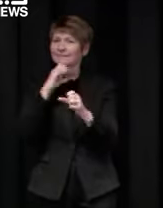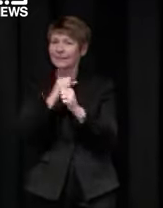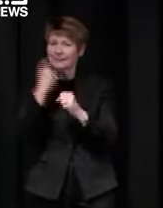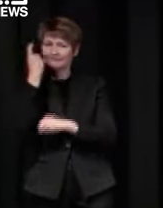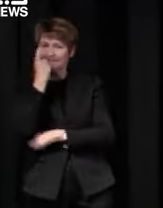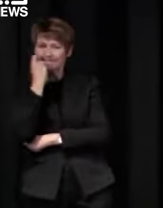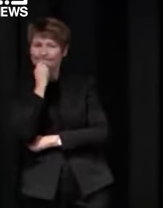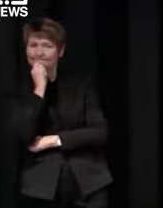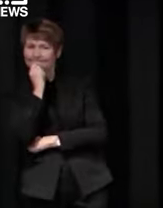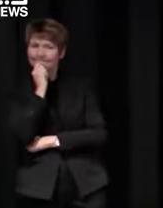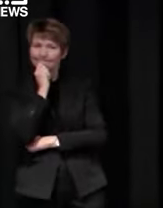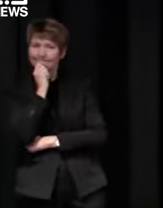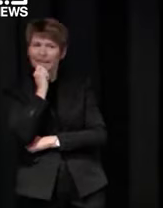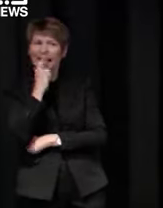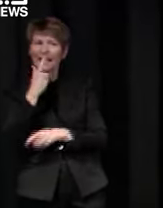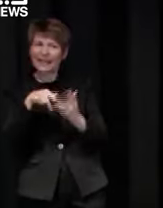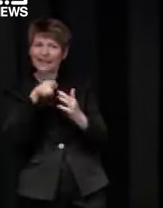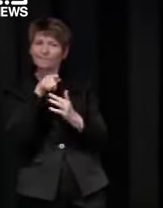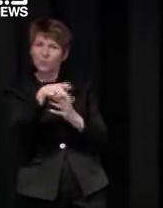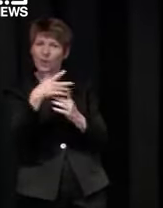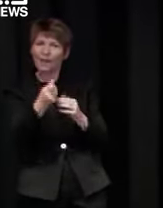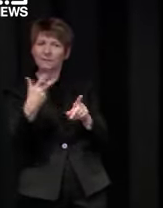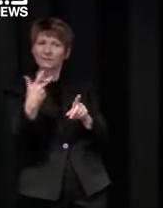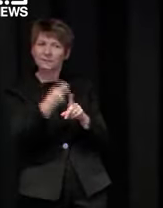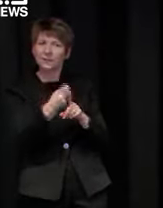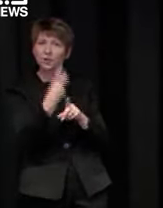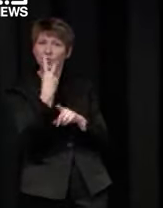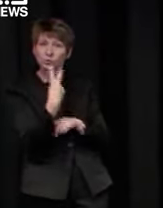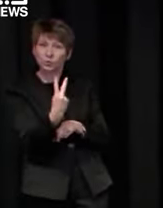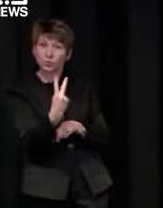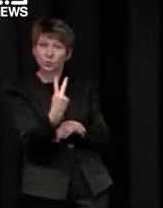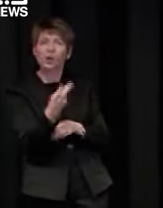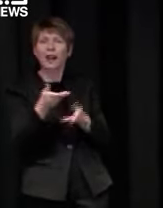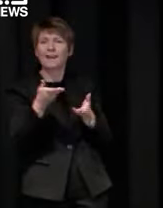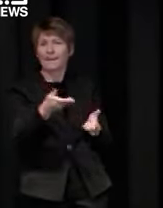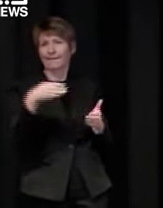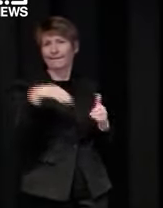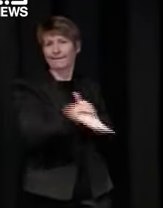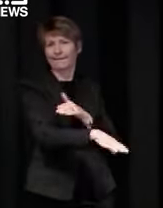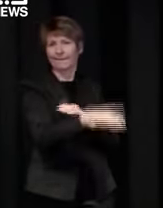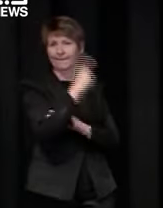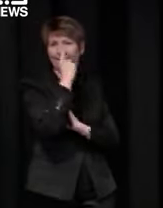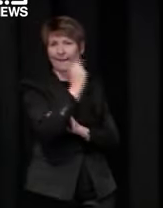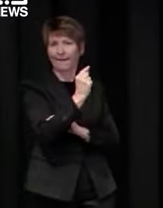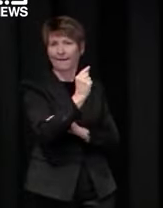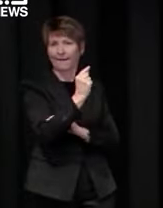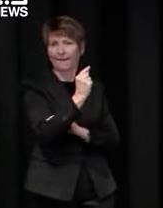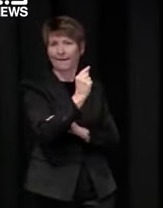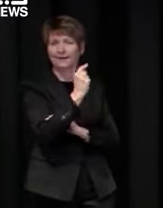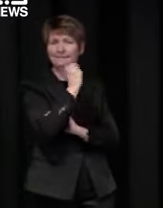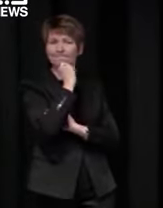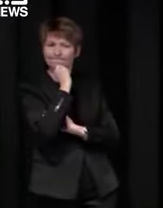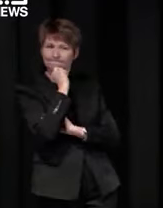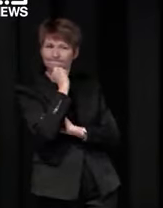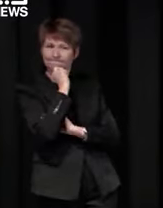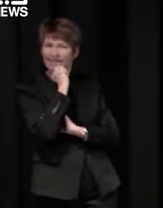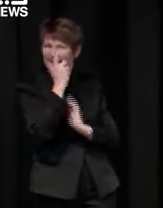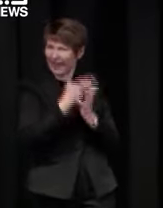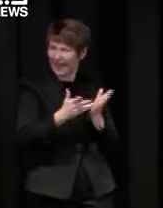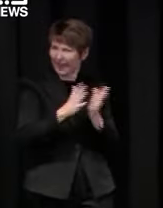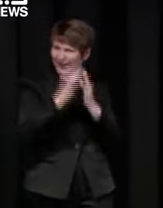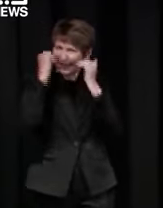trials of the double vax economy we'll be looking at how we can best establish someone's